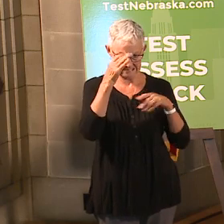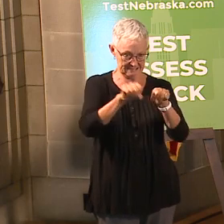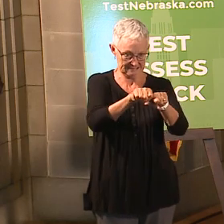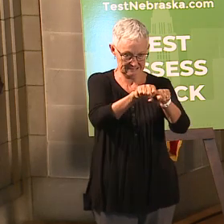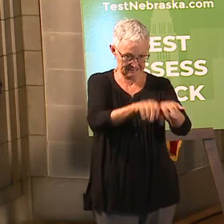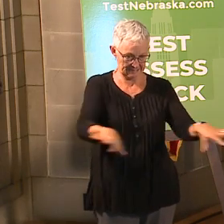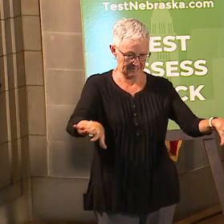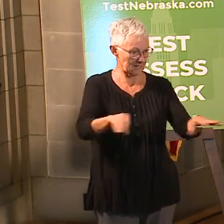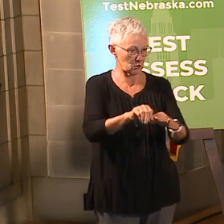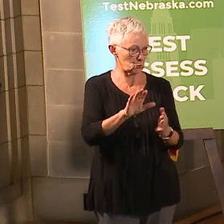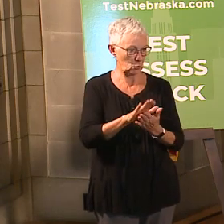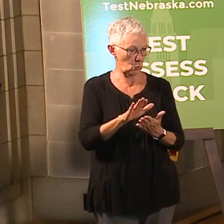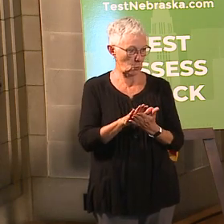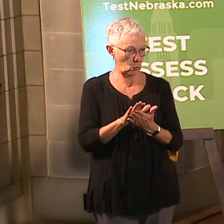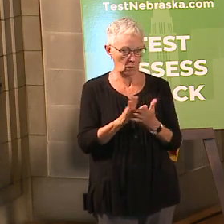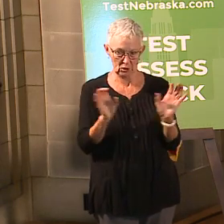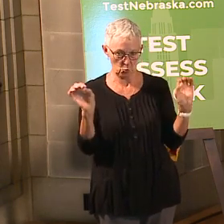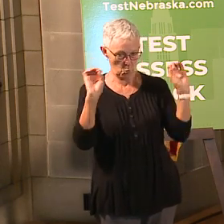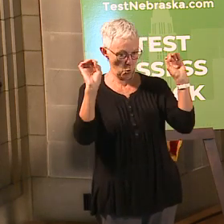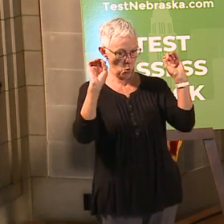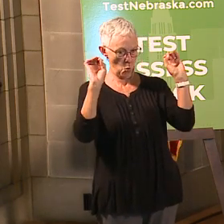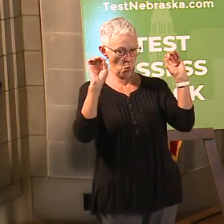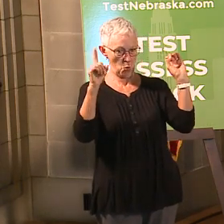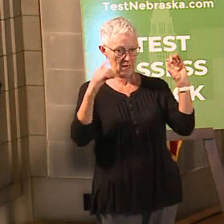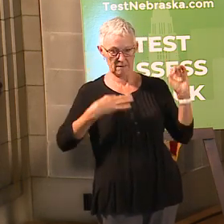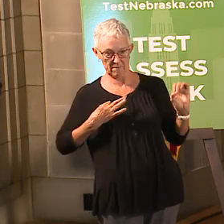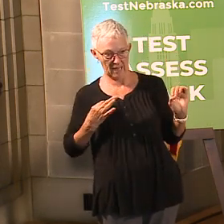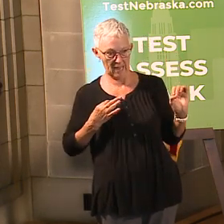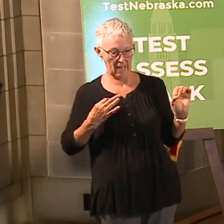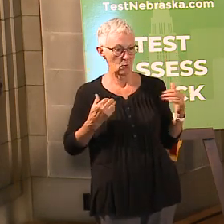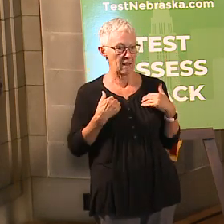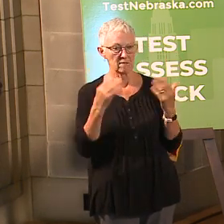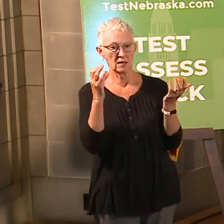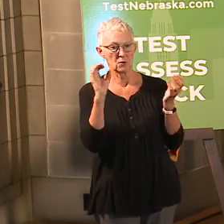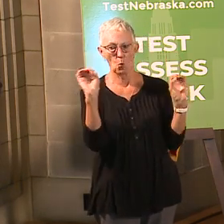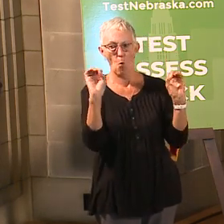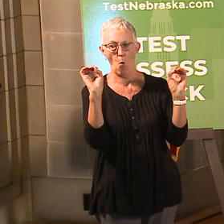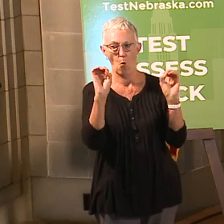care, nobody needs to be taken care of and nobody applies, we'd have zero expense.